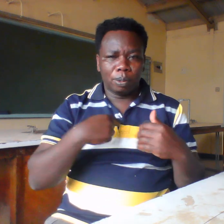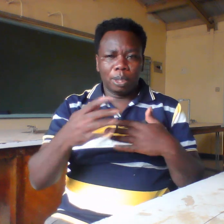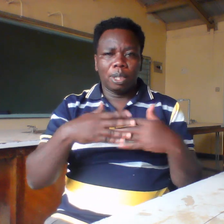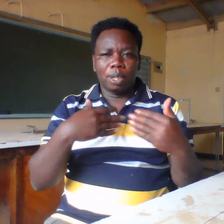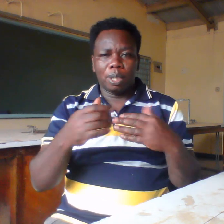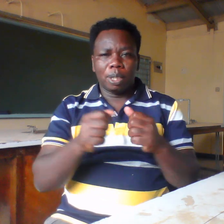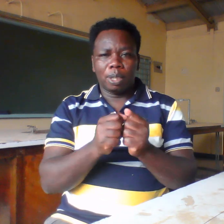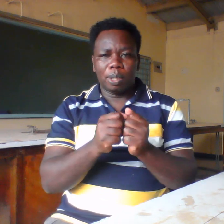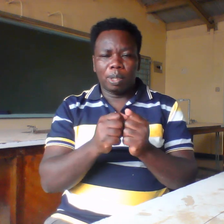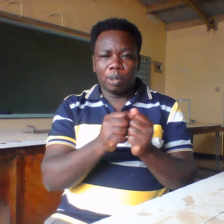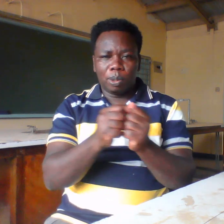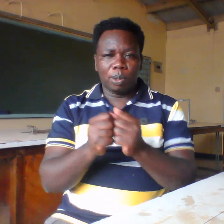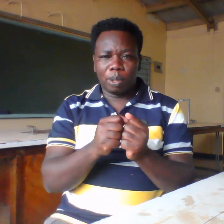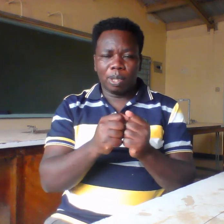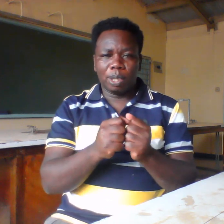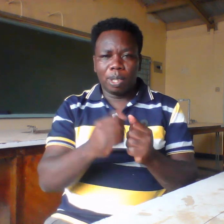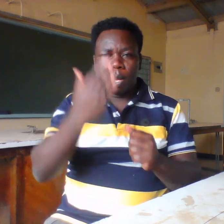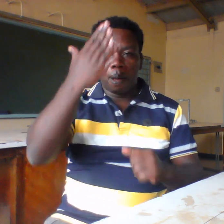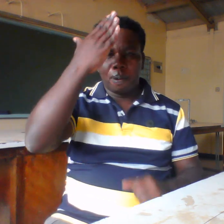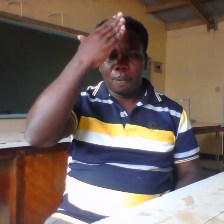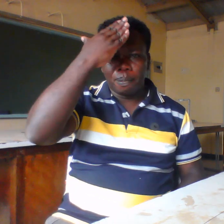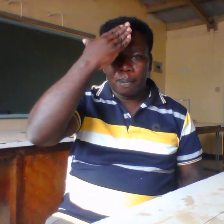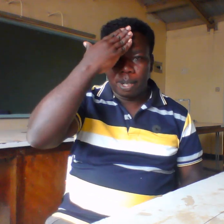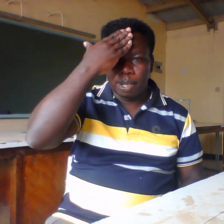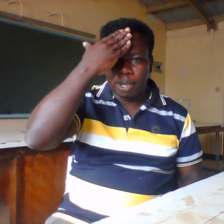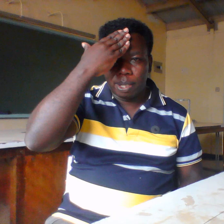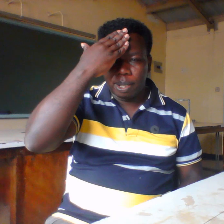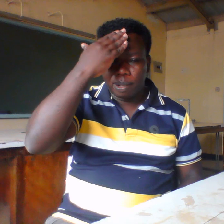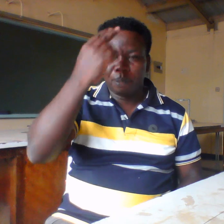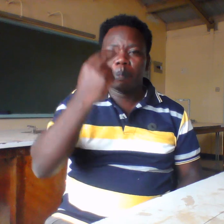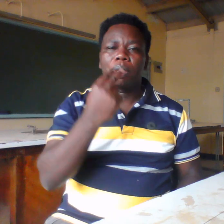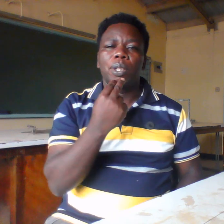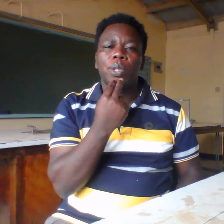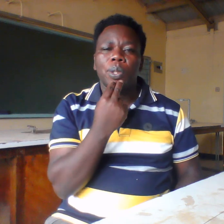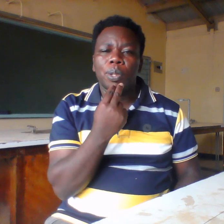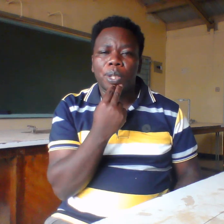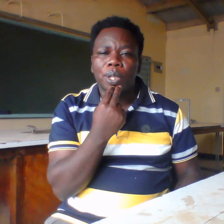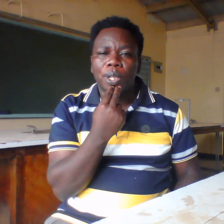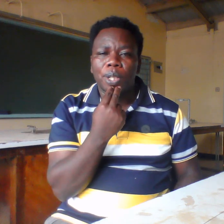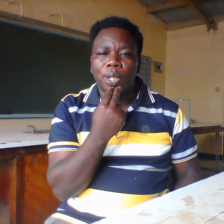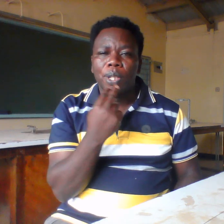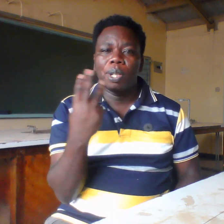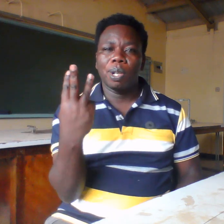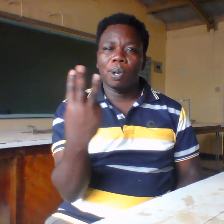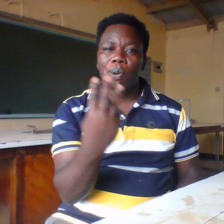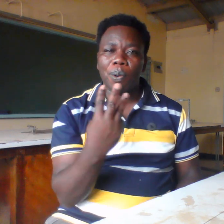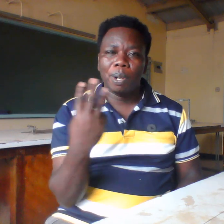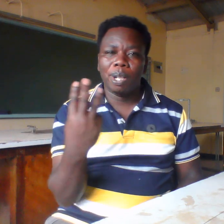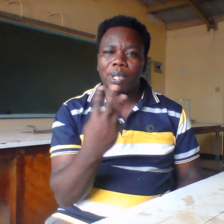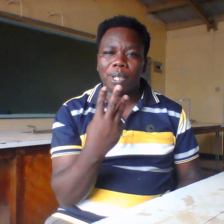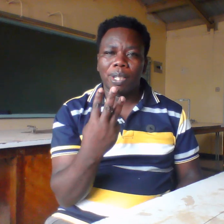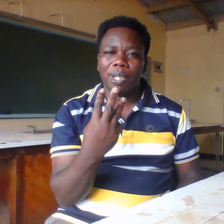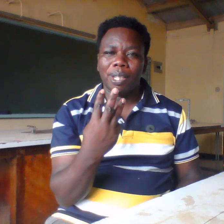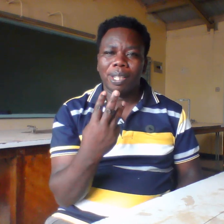way monday tuesday wednesday thursday